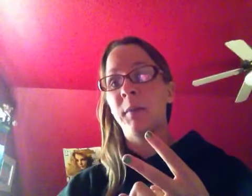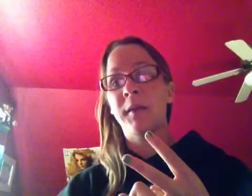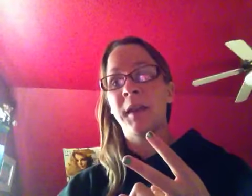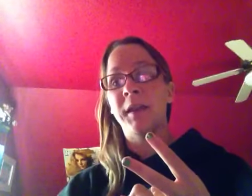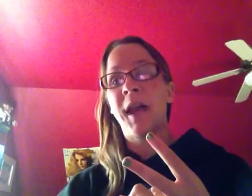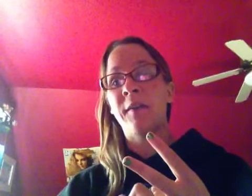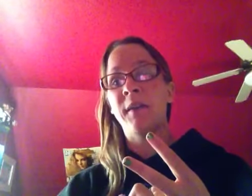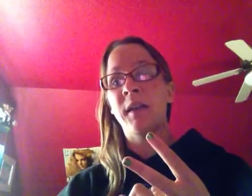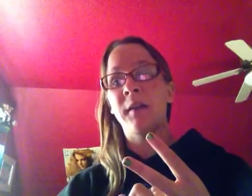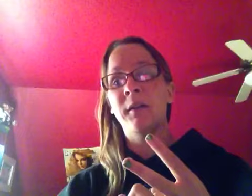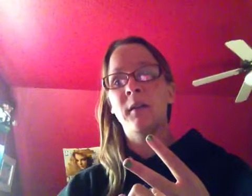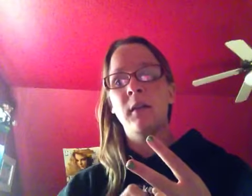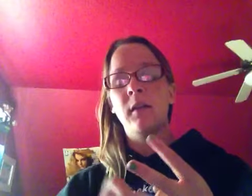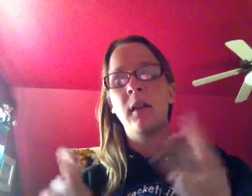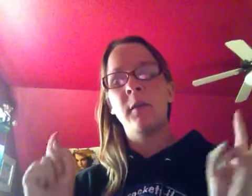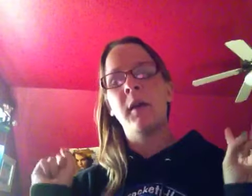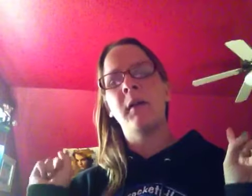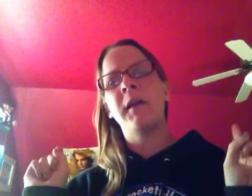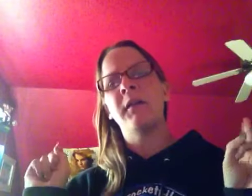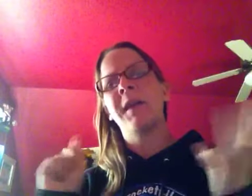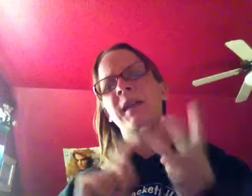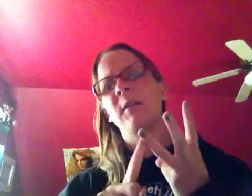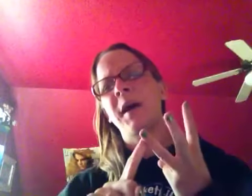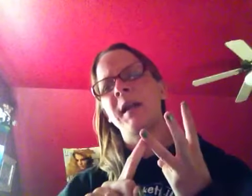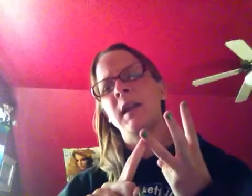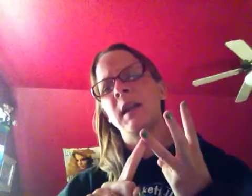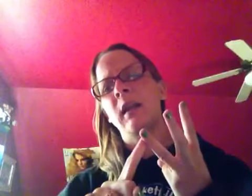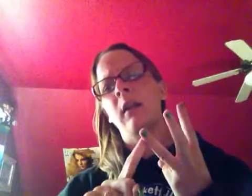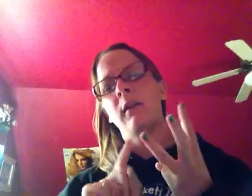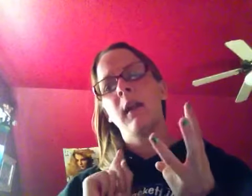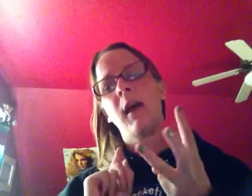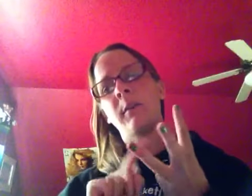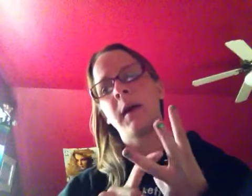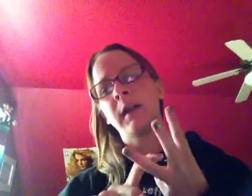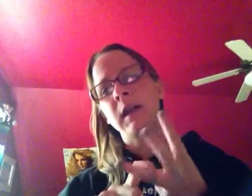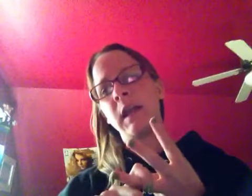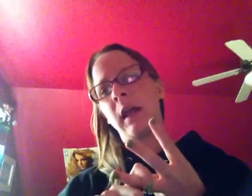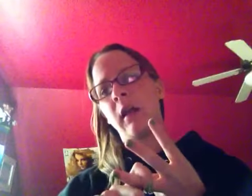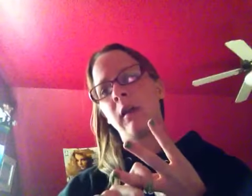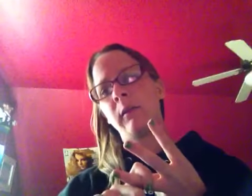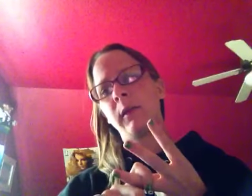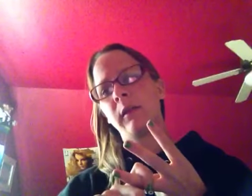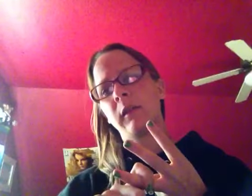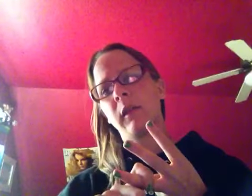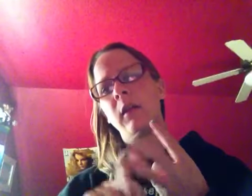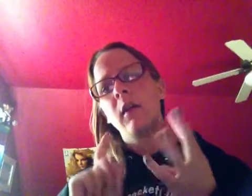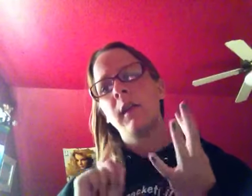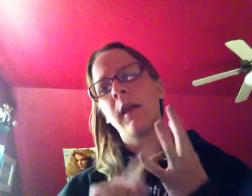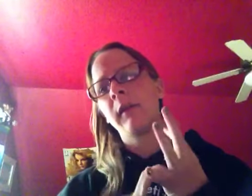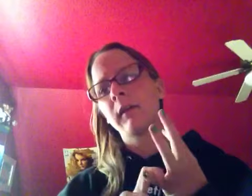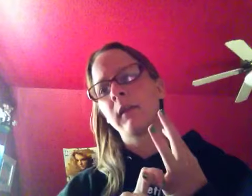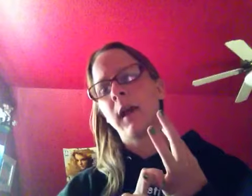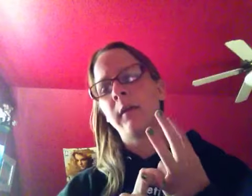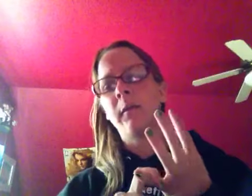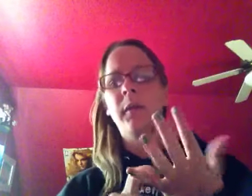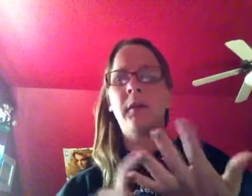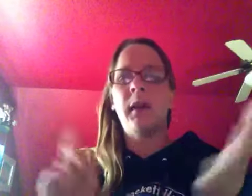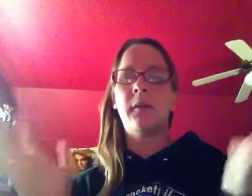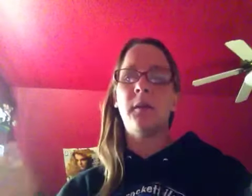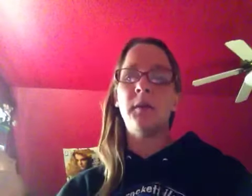but they didn't have it there there though I just painted a bunny they had a bunny and what else do they they have like little I have little like food